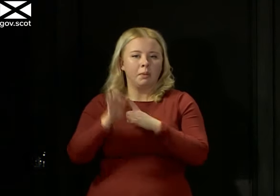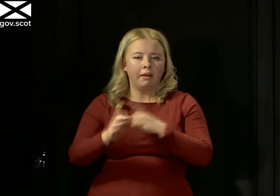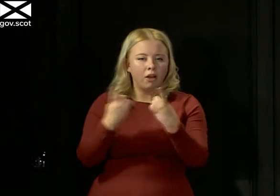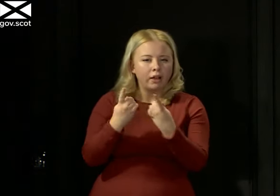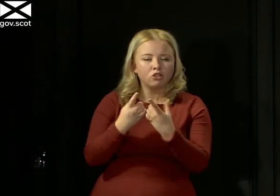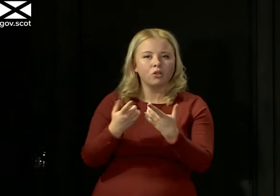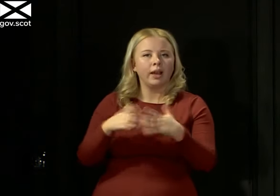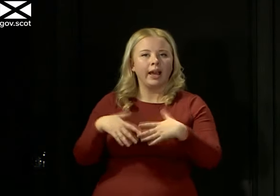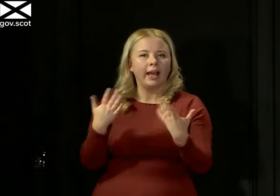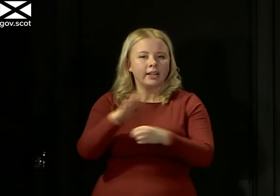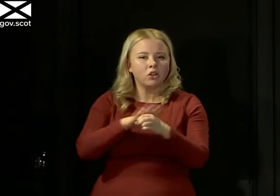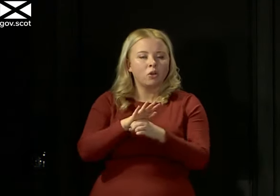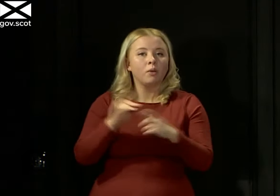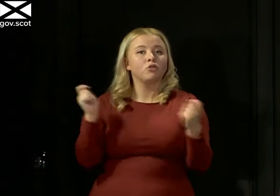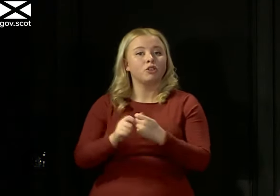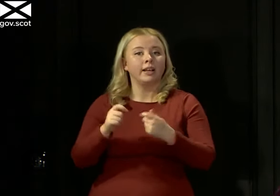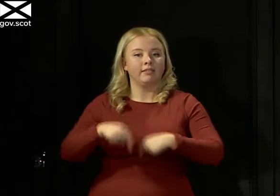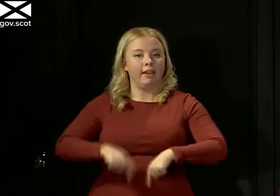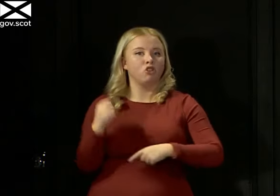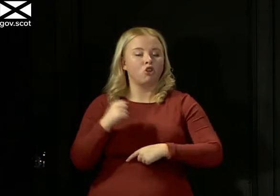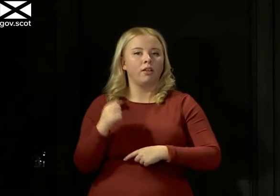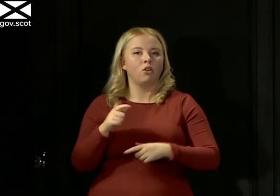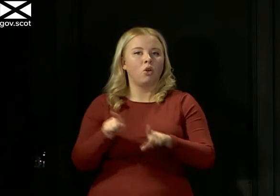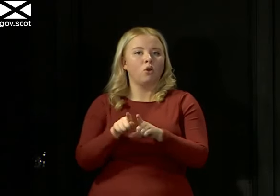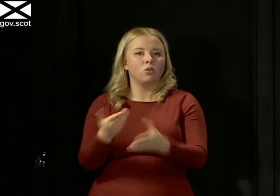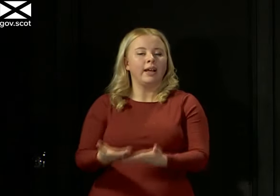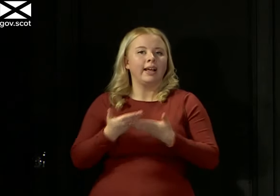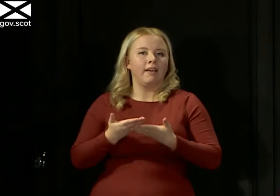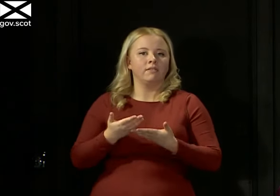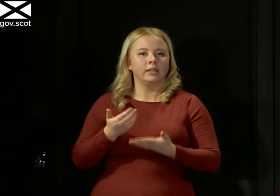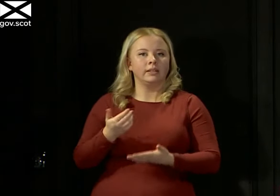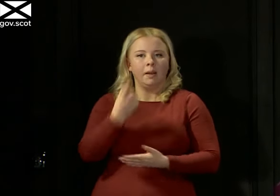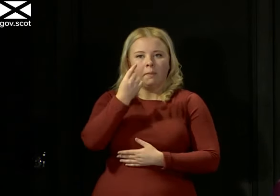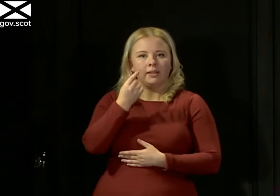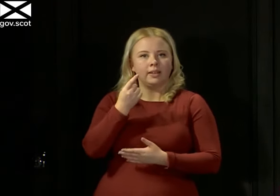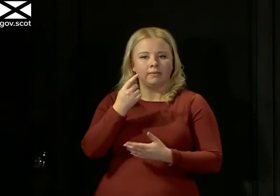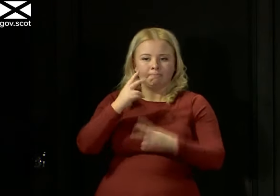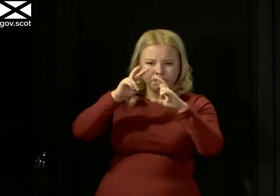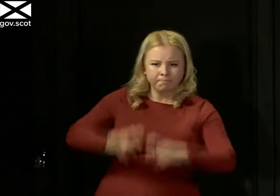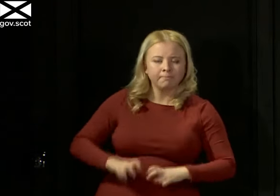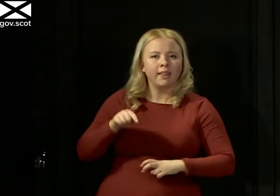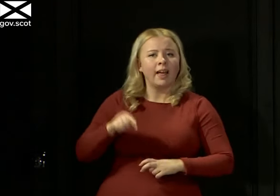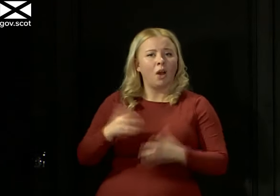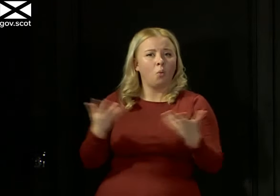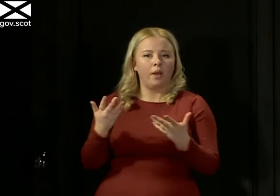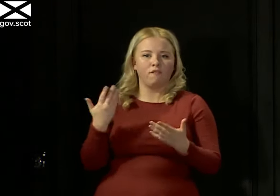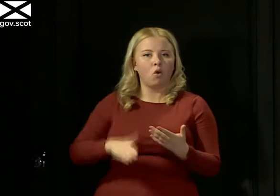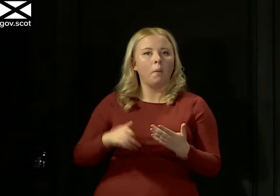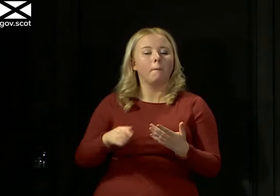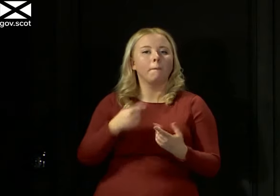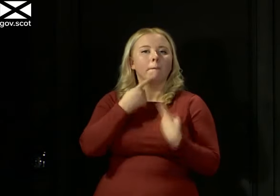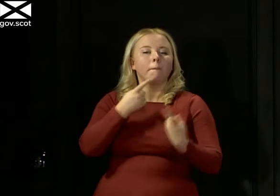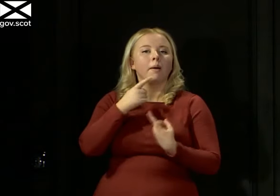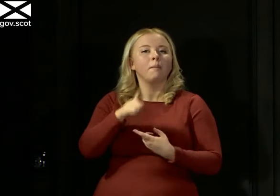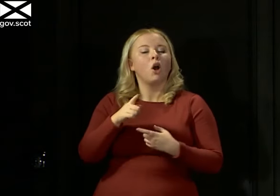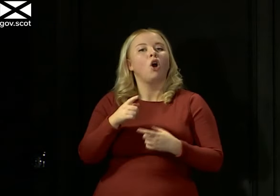circumstances that would change that for Scotland, and gives us the ability to interrogate it. So that is the route the advice comes. In terms of those